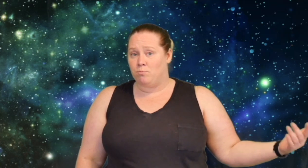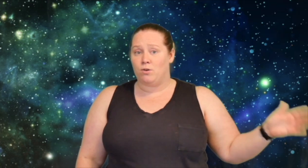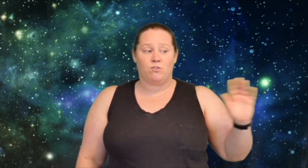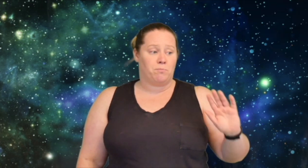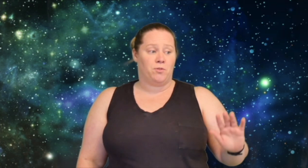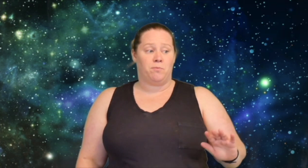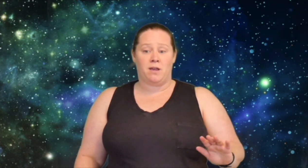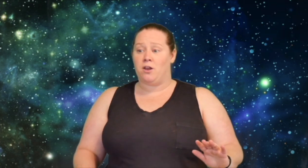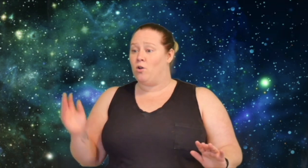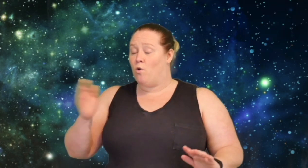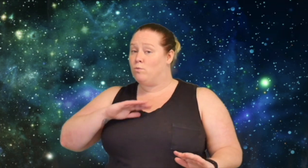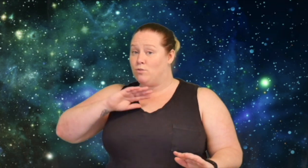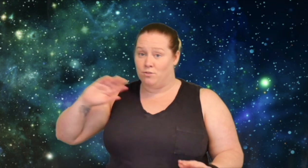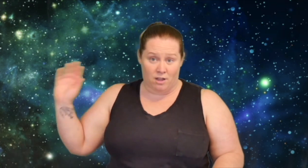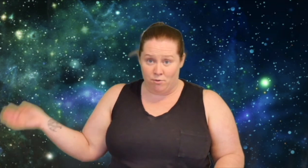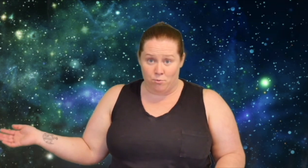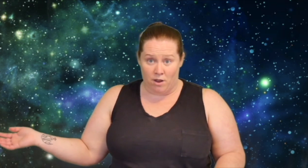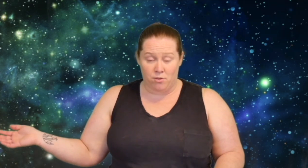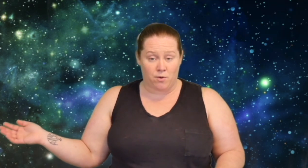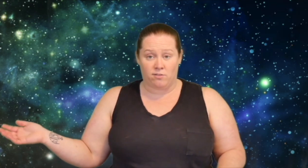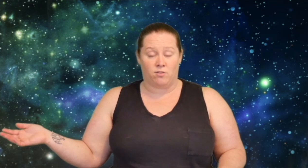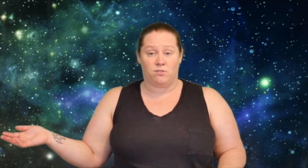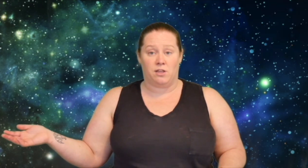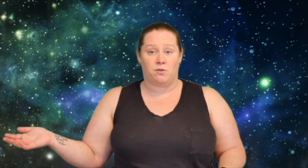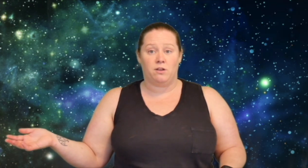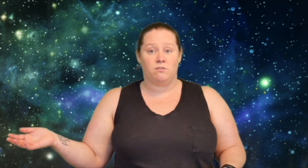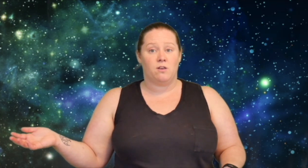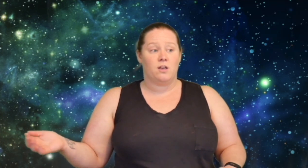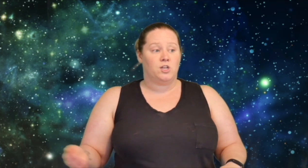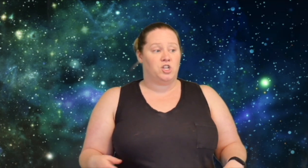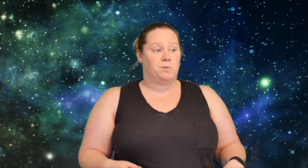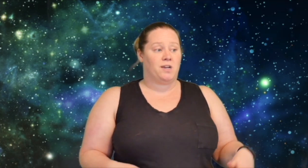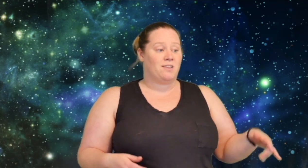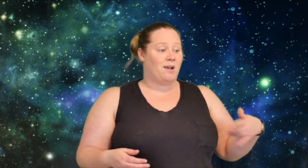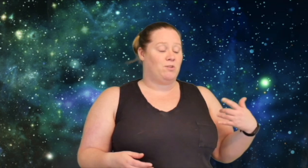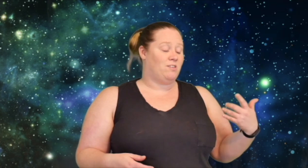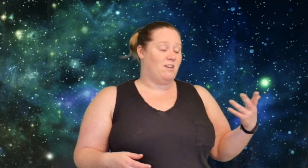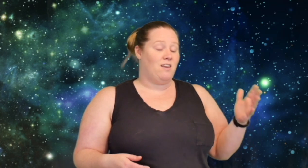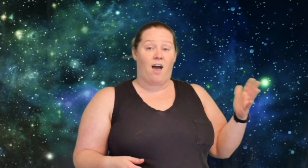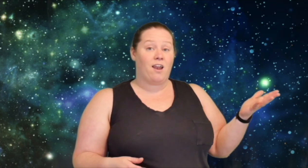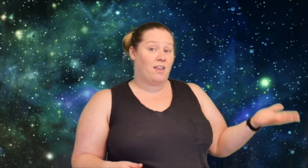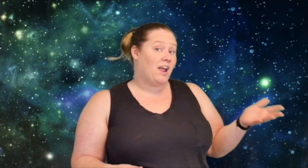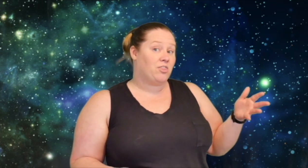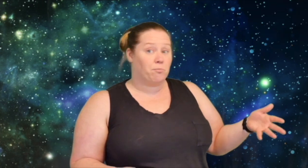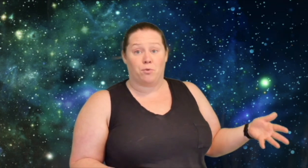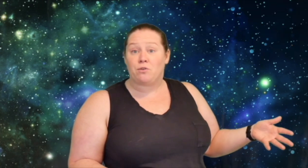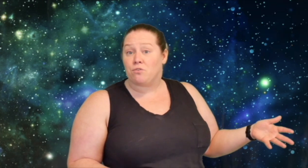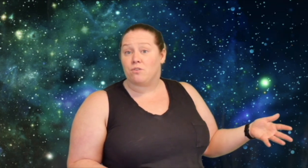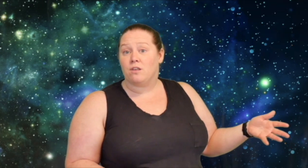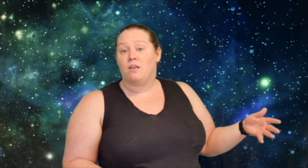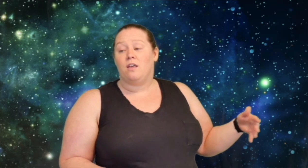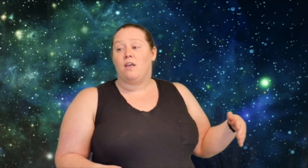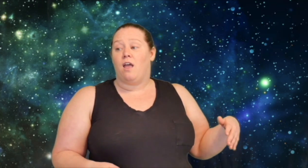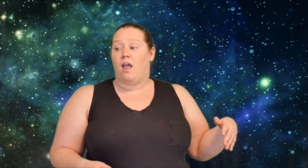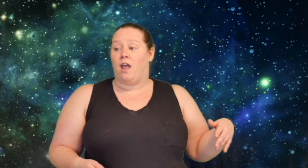books and put them down and almost never read the rest of the series, just because I just did not like the books, and